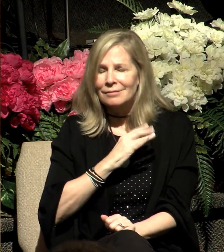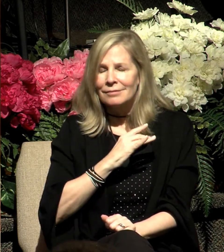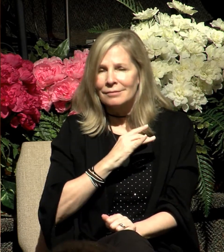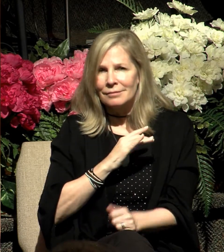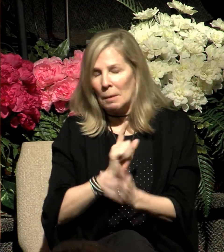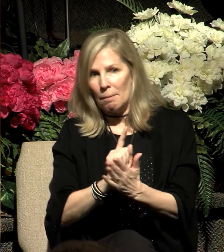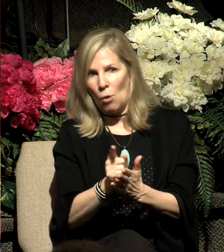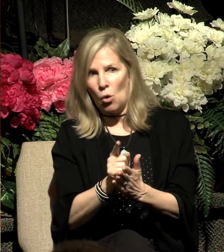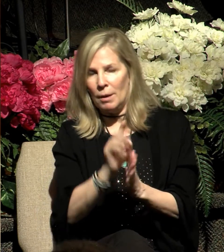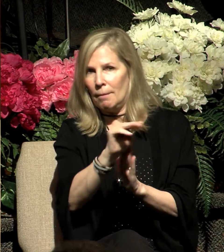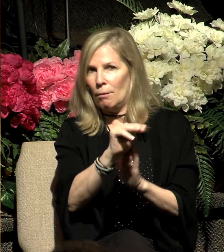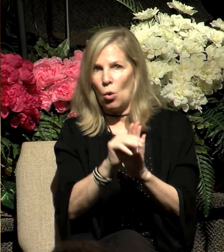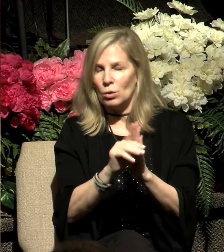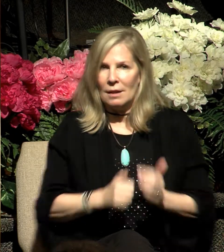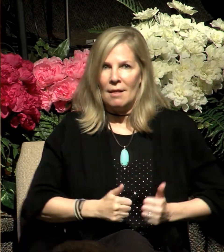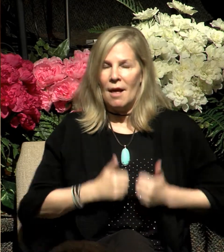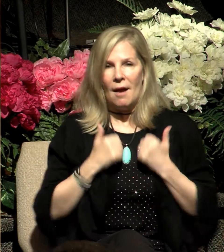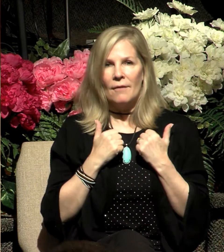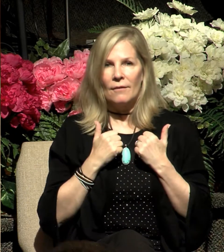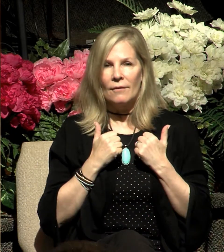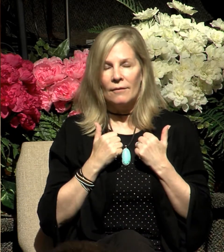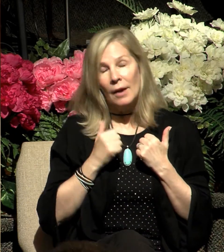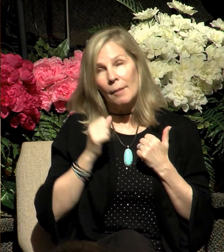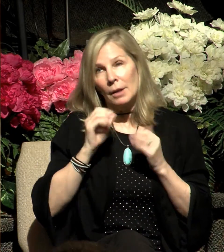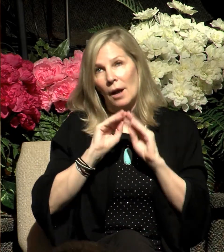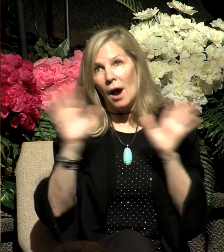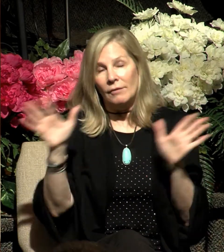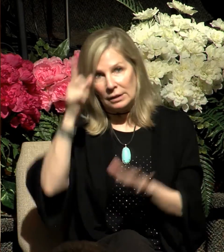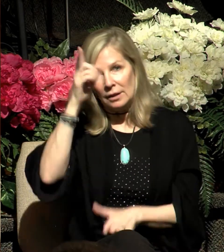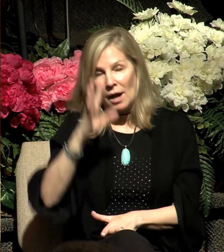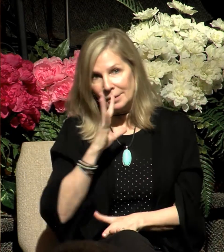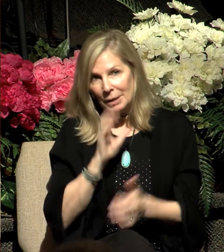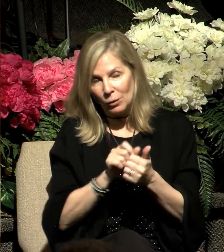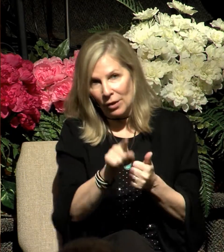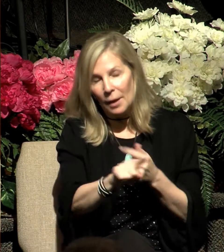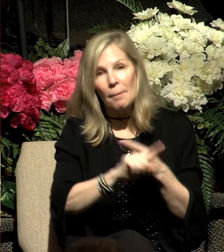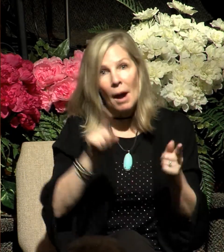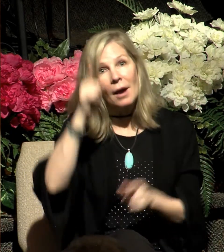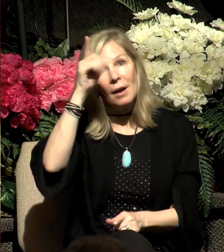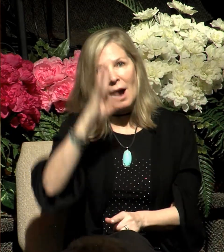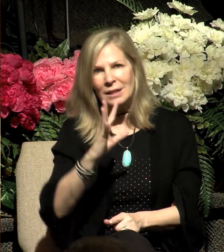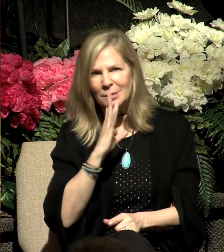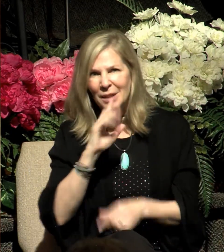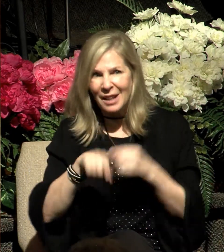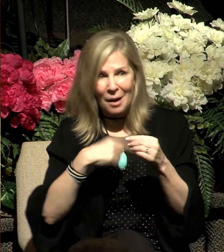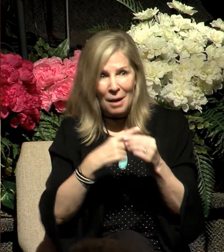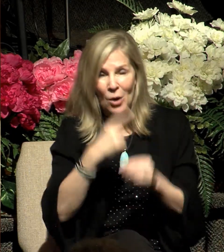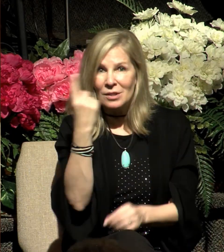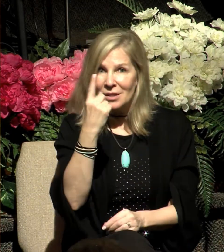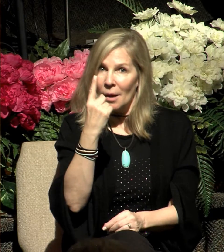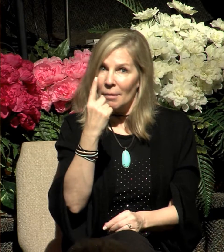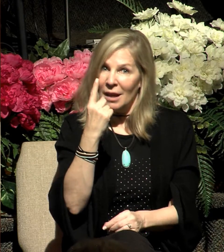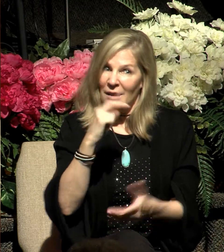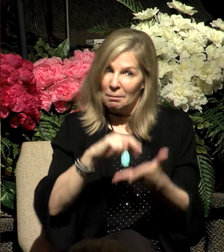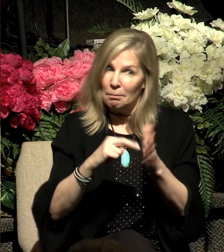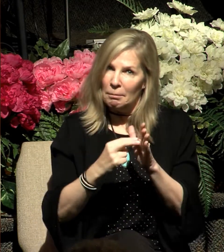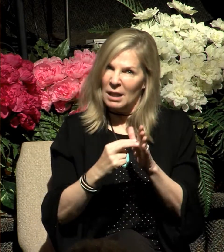the life of Moses, not simply because God was speaking to him, but because God was speaking to him about something that involved keeping his word,